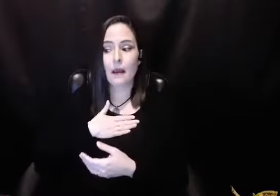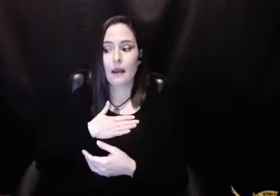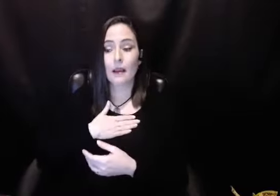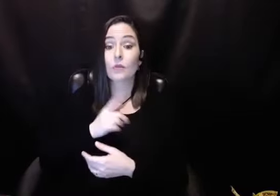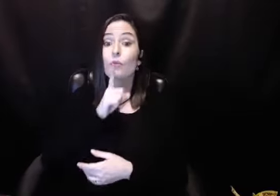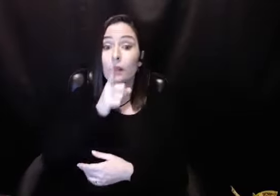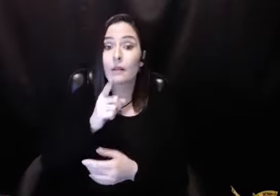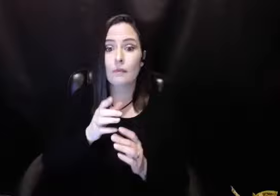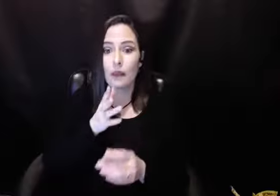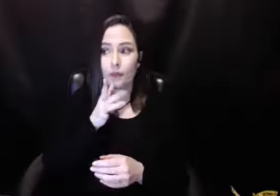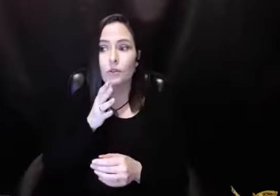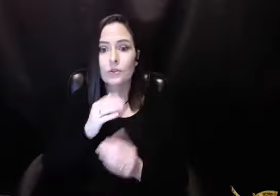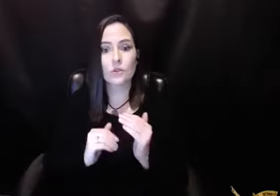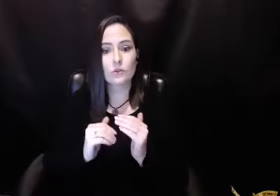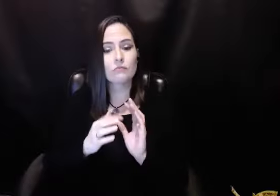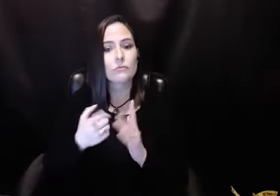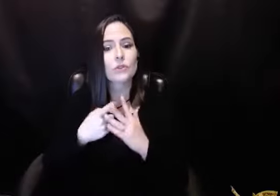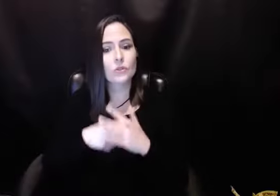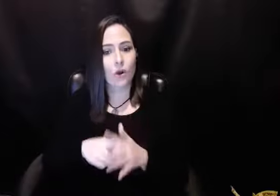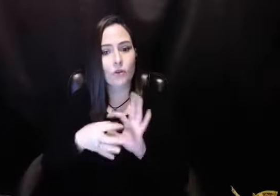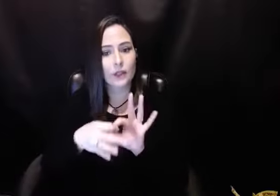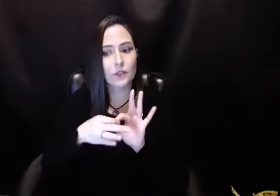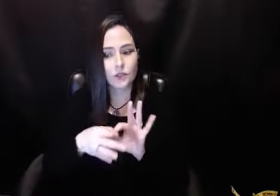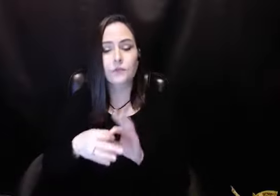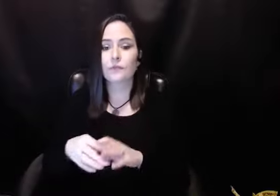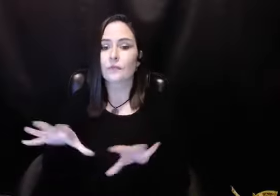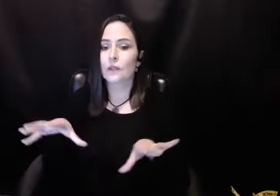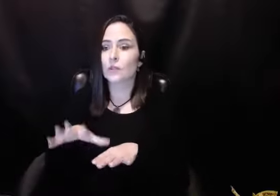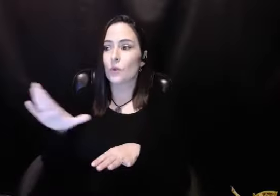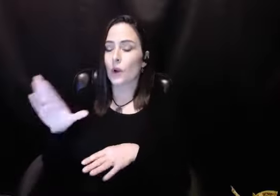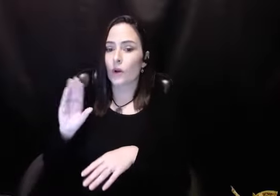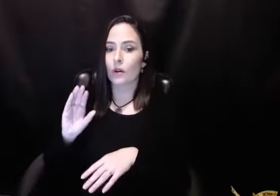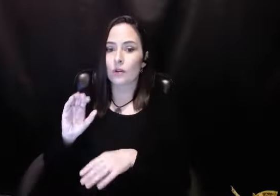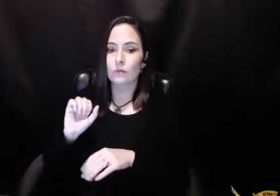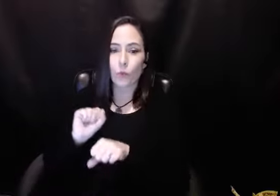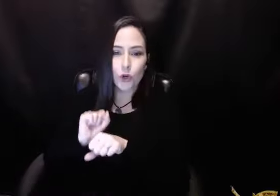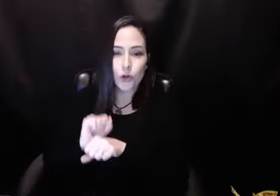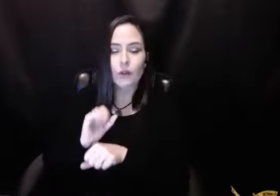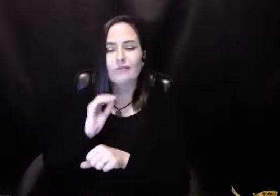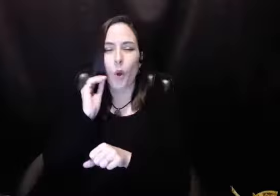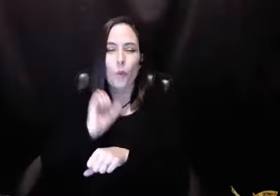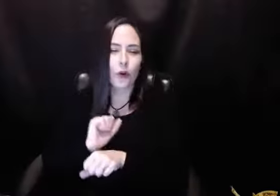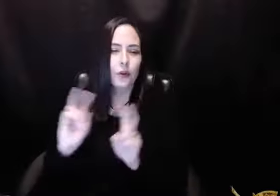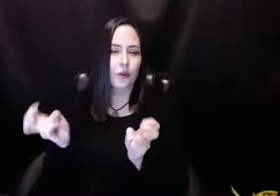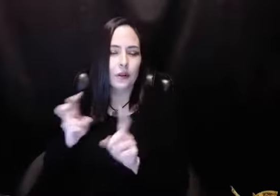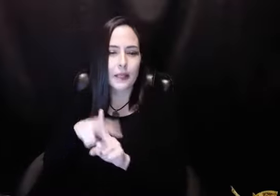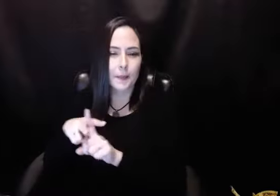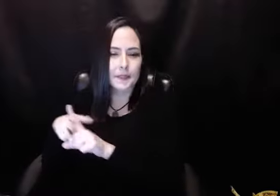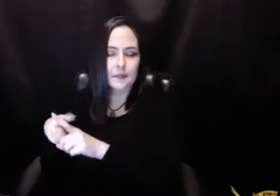had. And she helped me to build a relationship with my mother. By doing the assignments, I believe